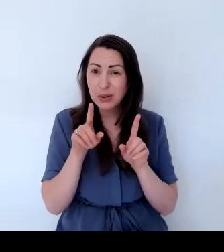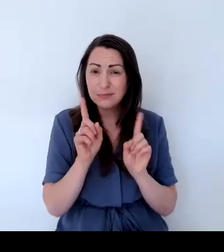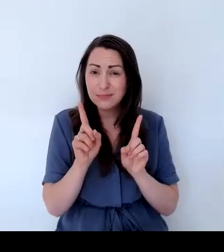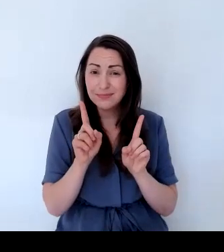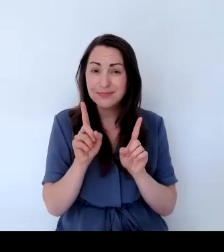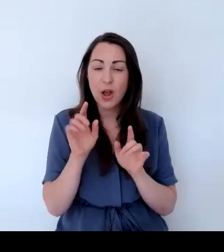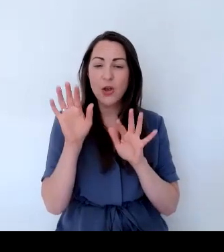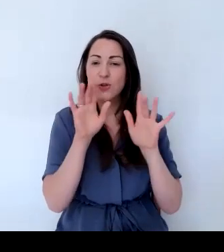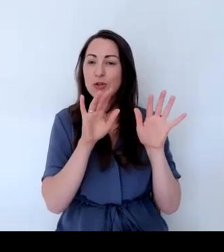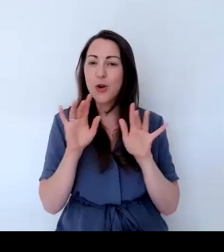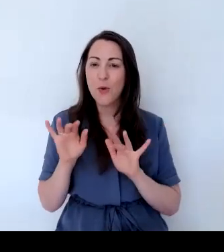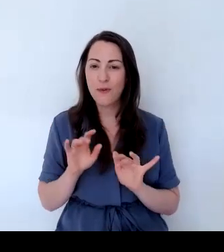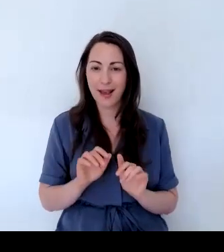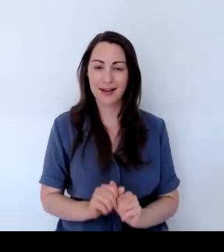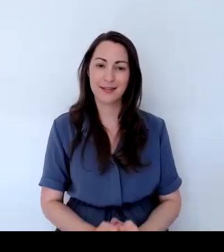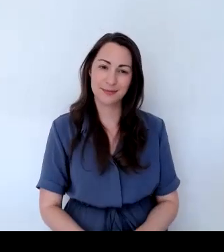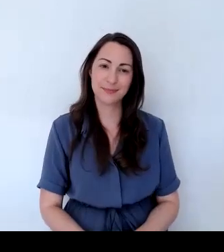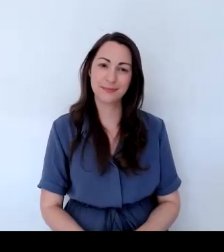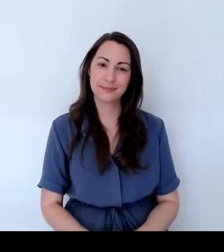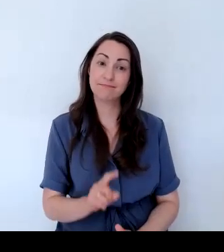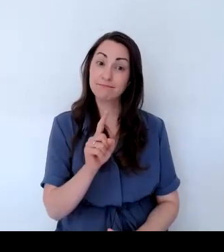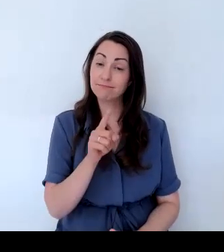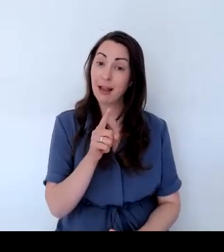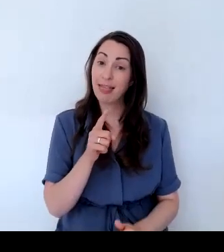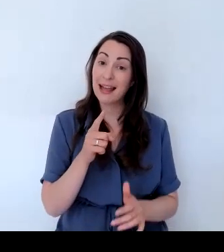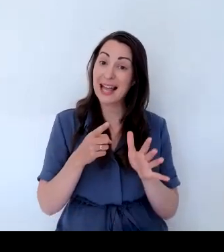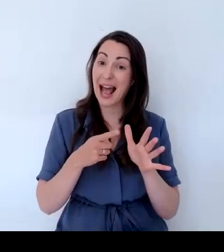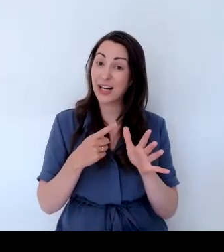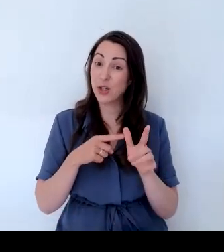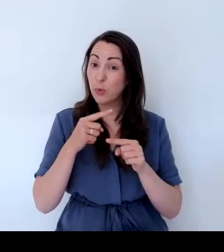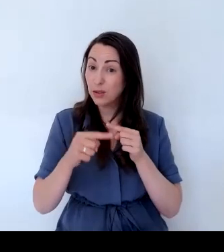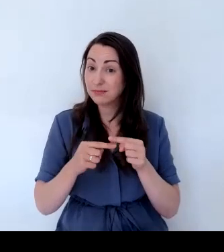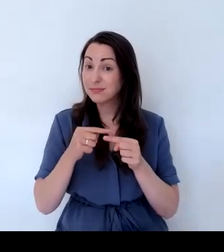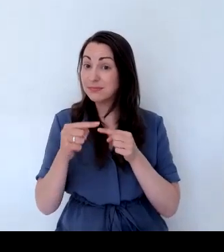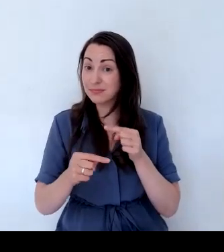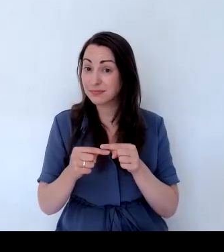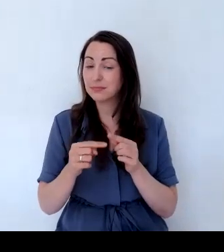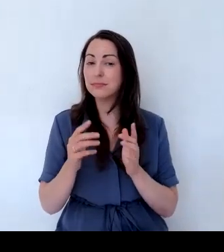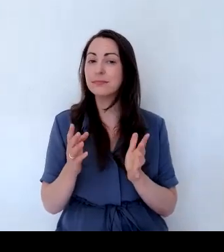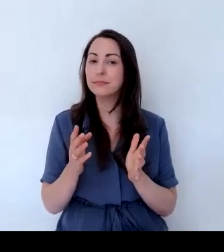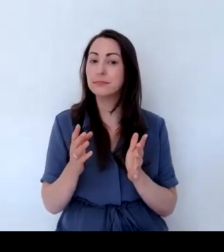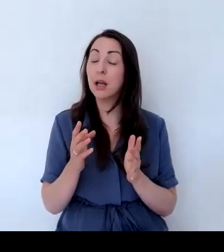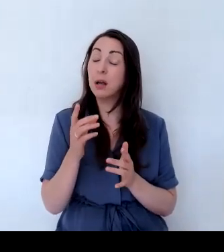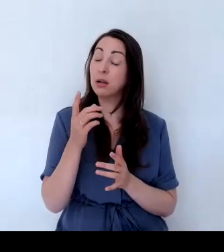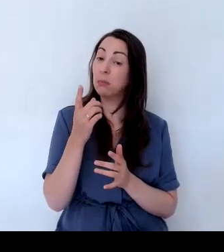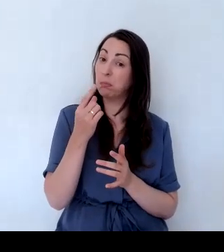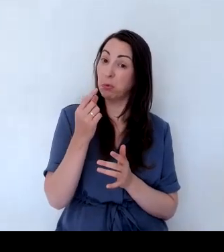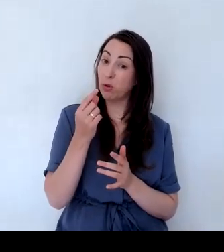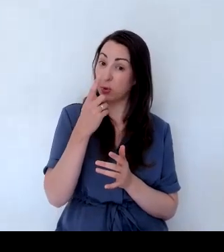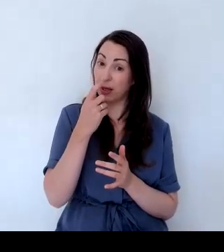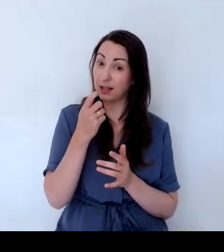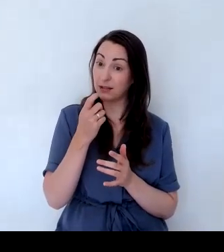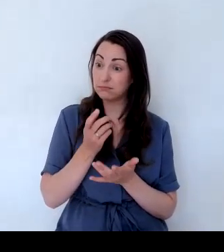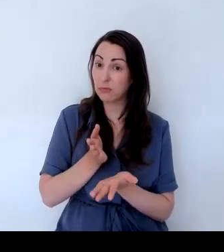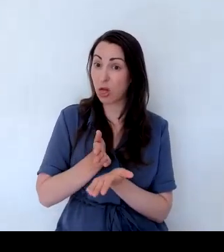although that's an annual, it sometimes will make it through the winter, and you'll keep it